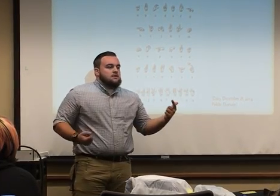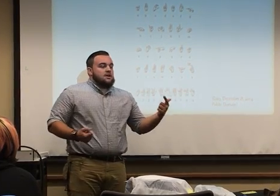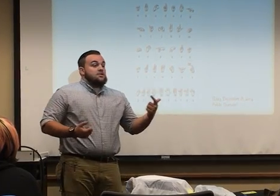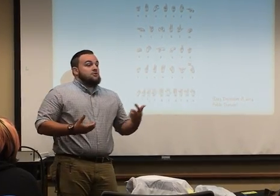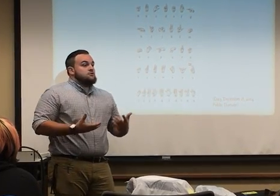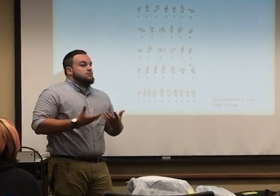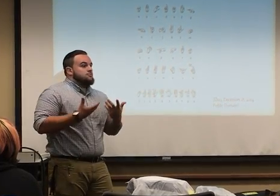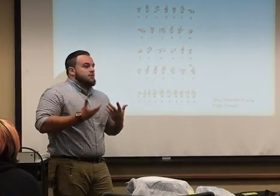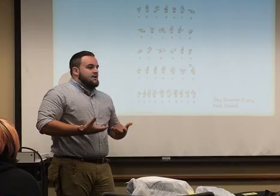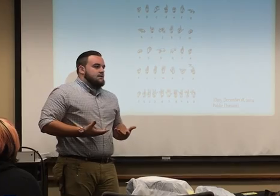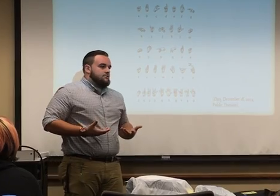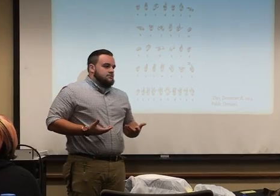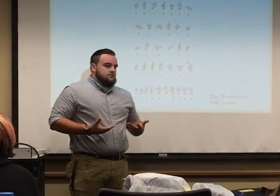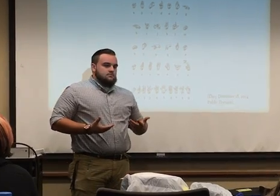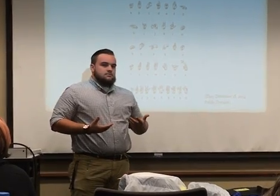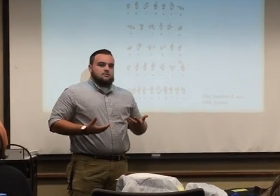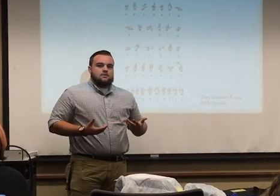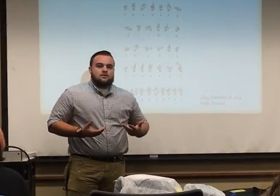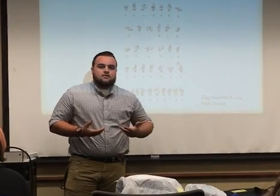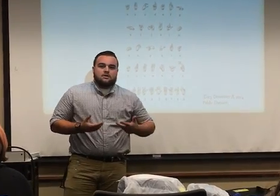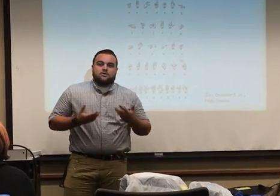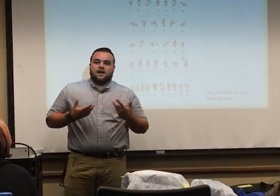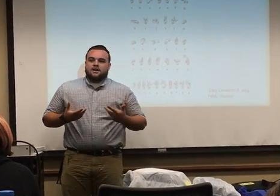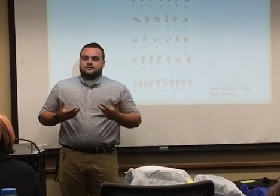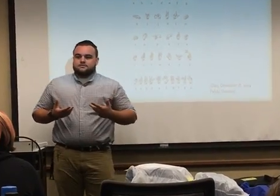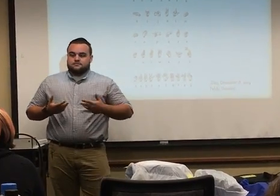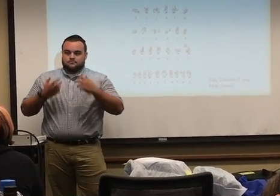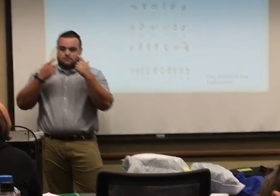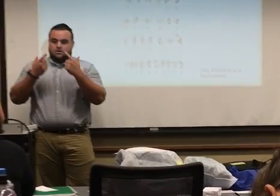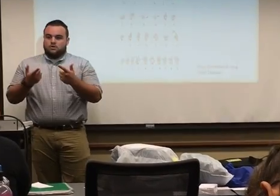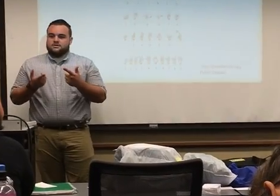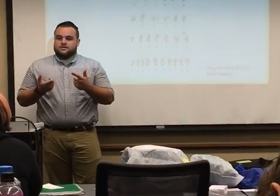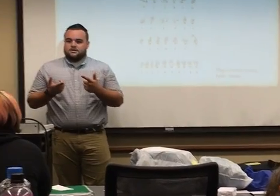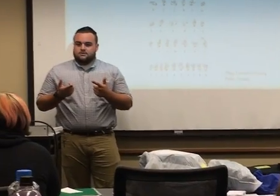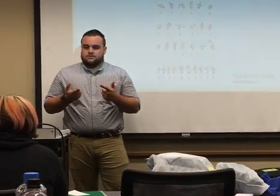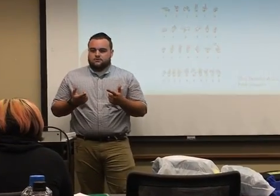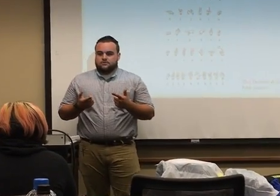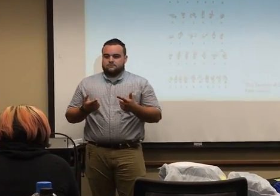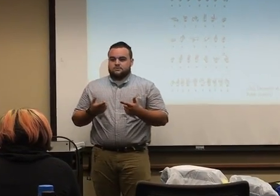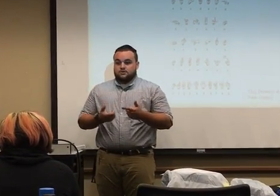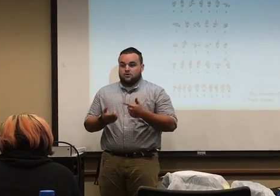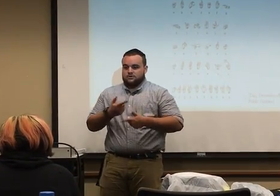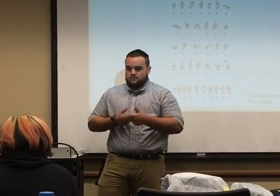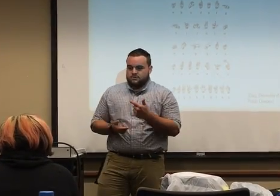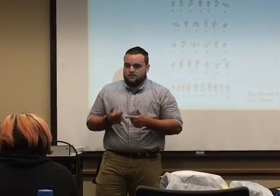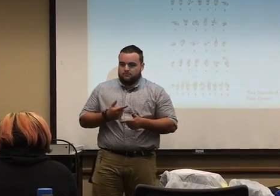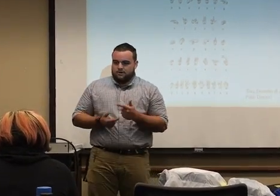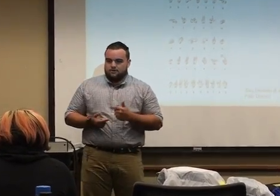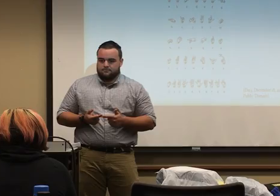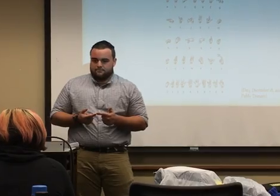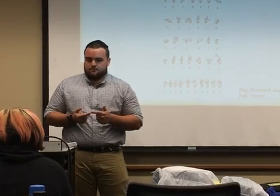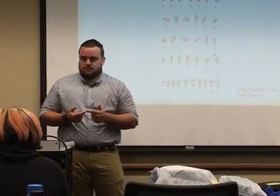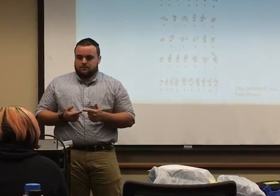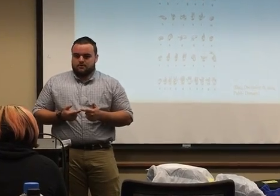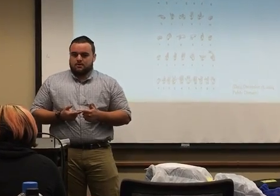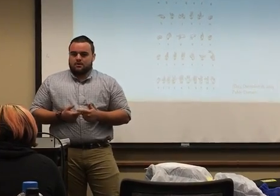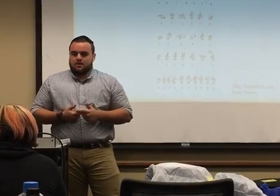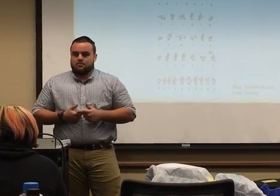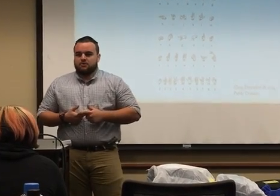And they're also through body language. Now their eyes are always connected with someone, so they're always gonna be talking right here. But